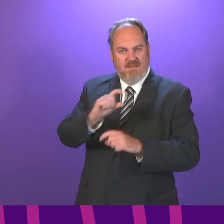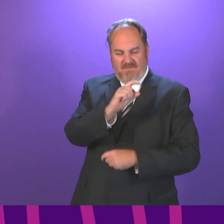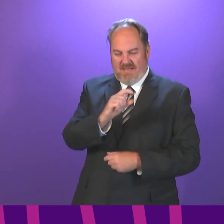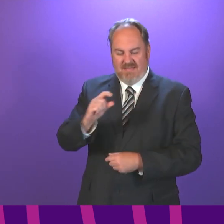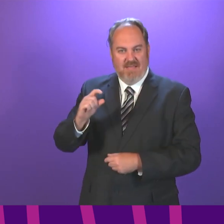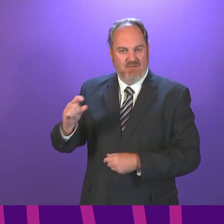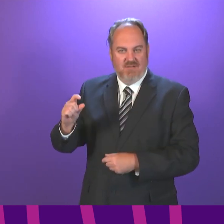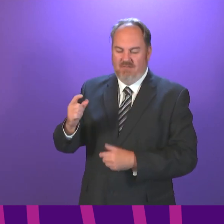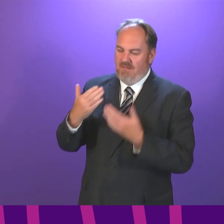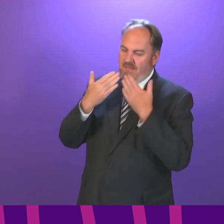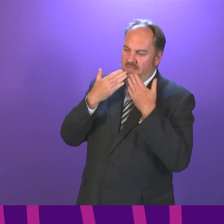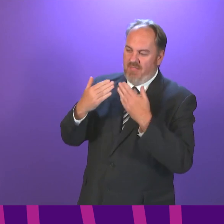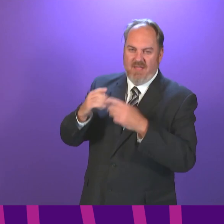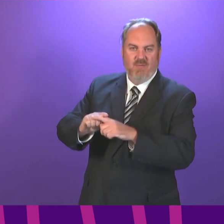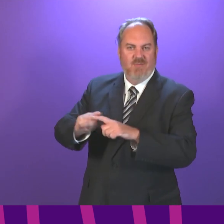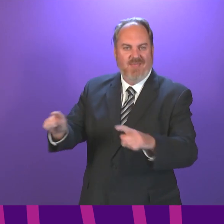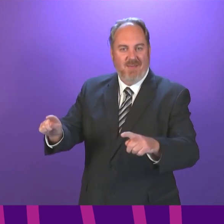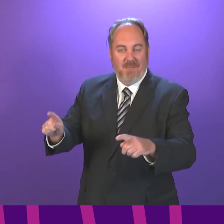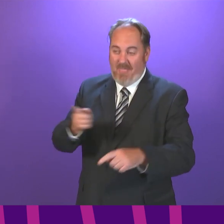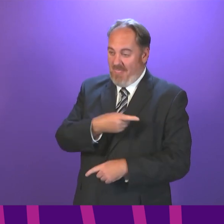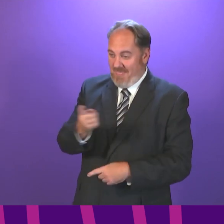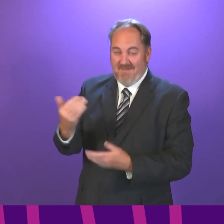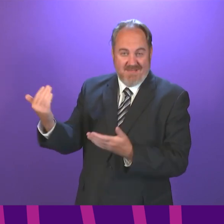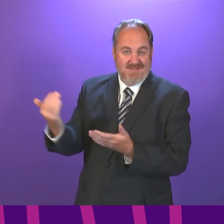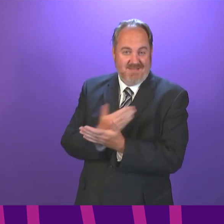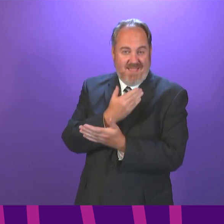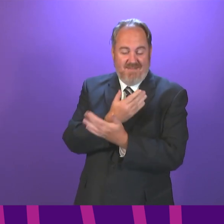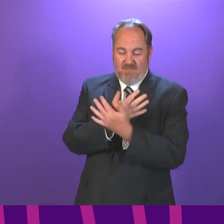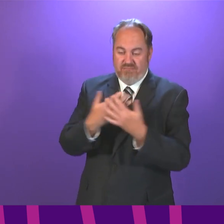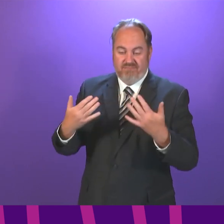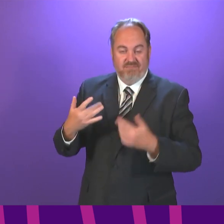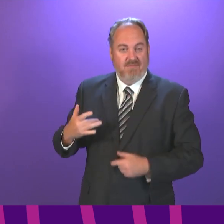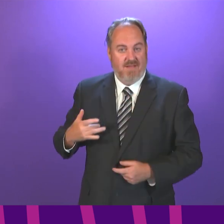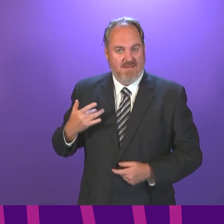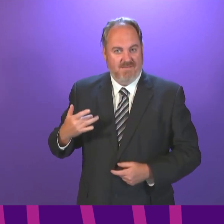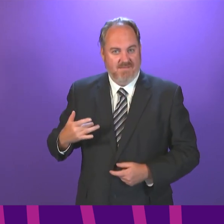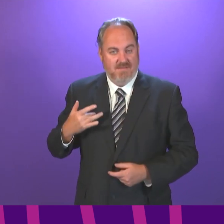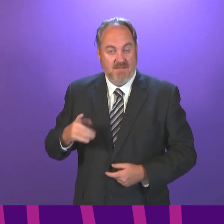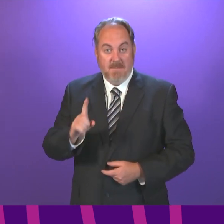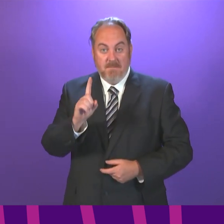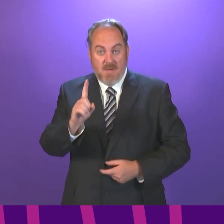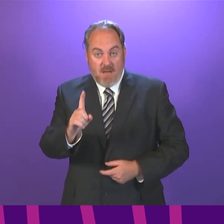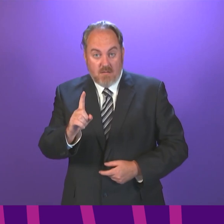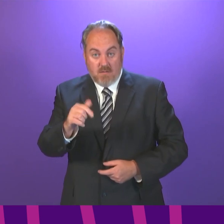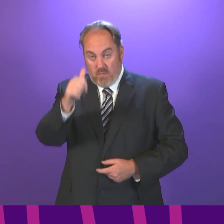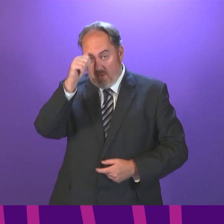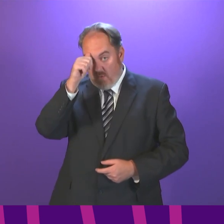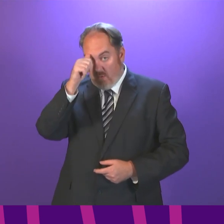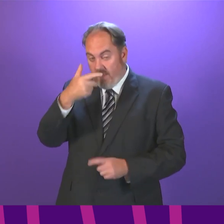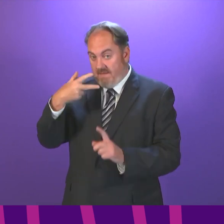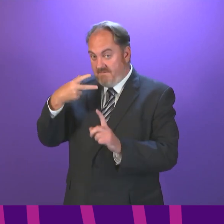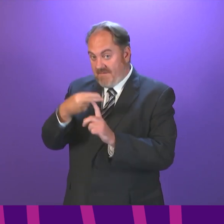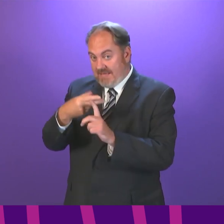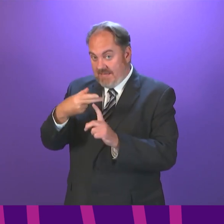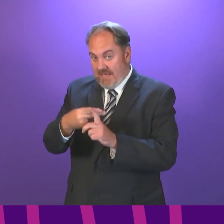has saved lives and is continuing to do so. But I think it is also recognised that vaccination is not a